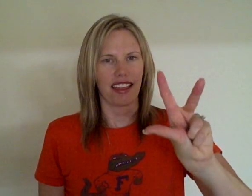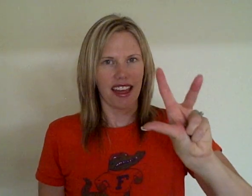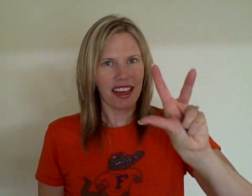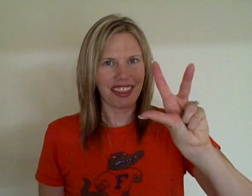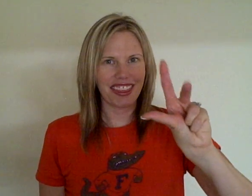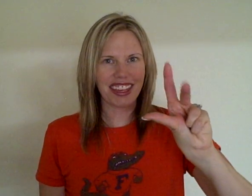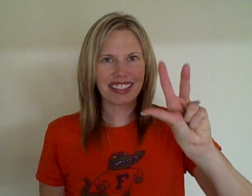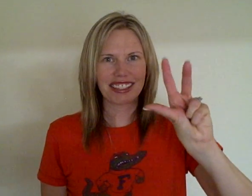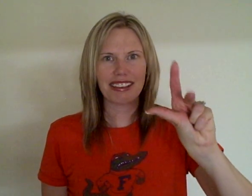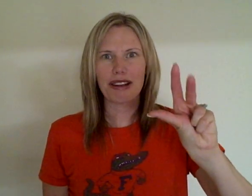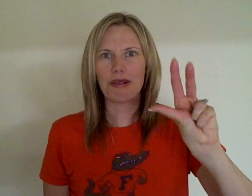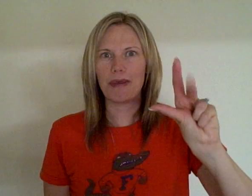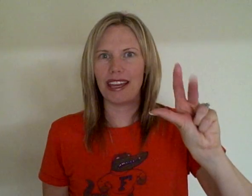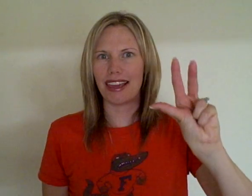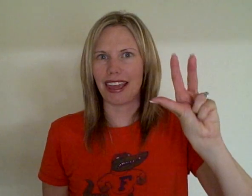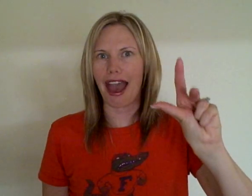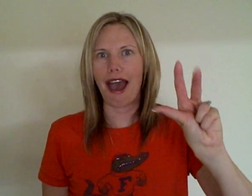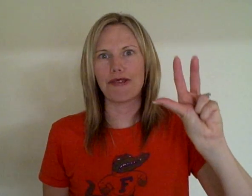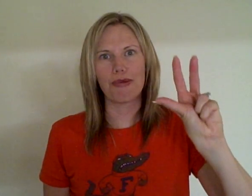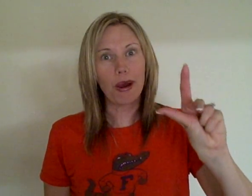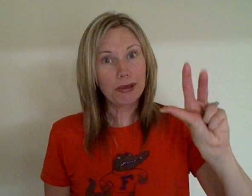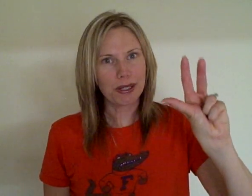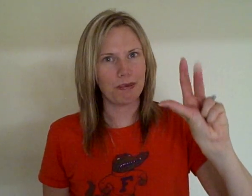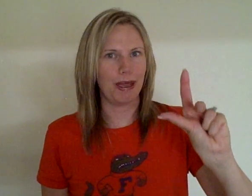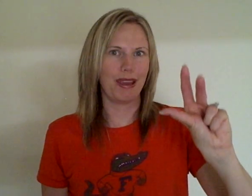This little piggy had roast beef.